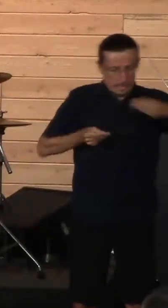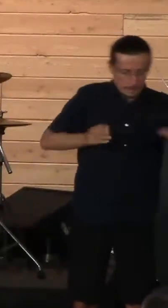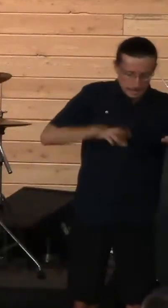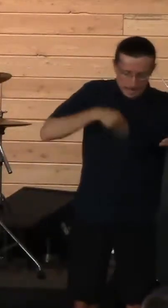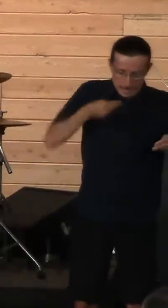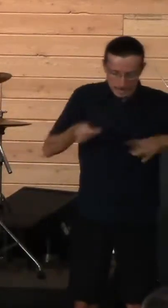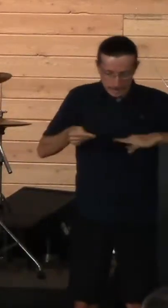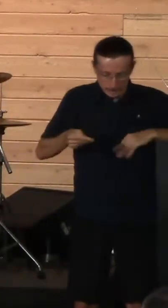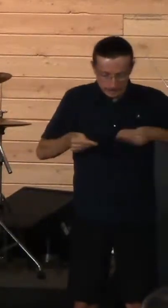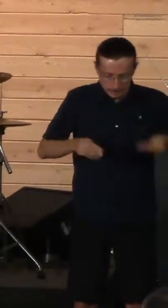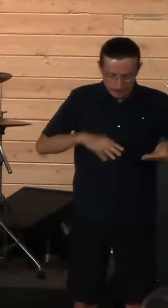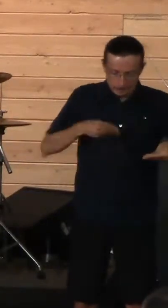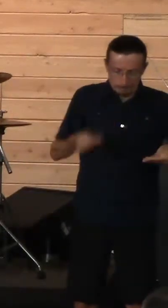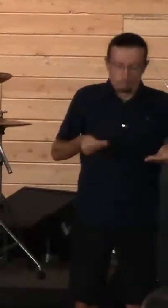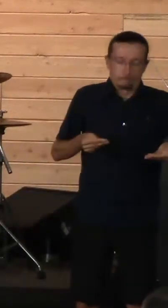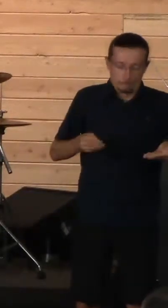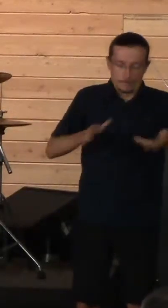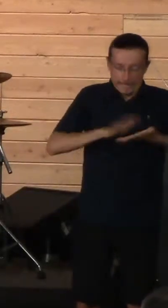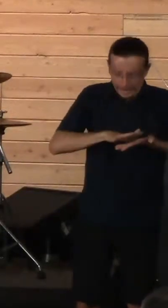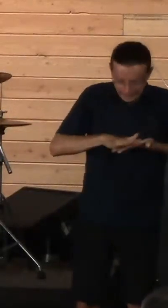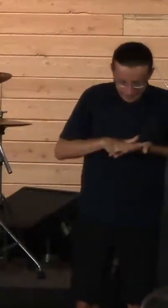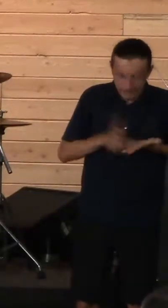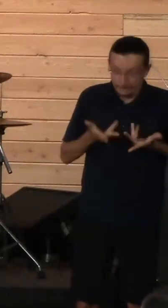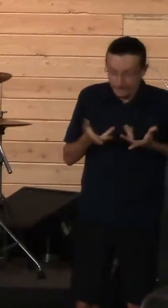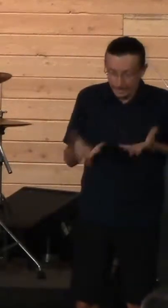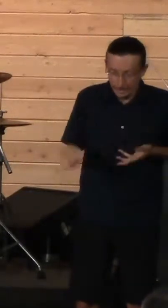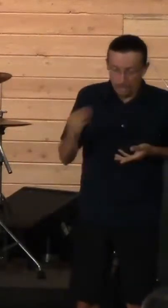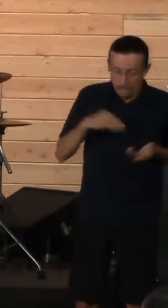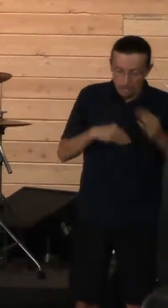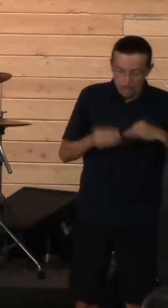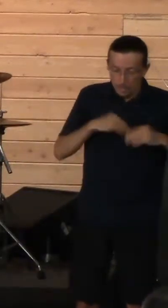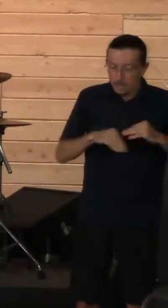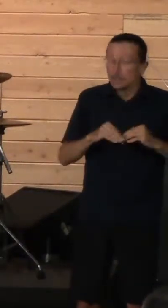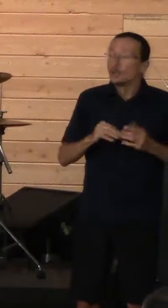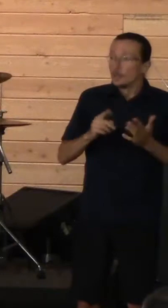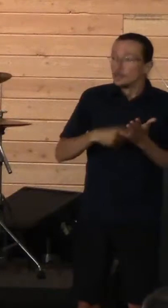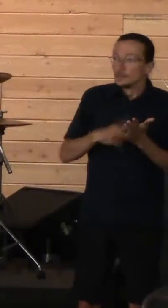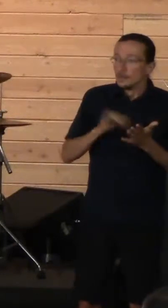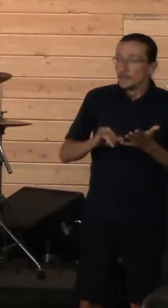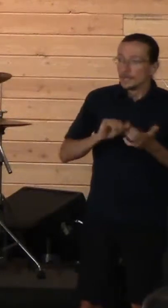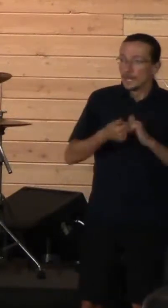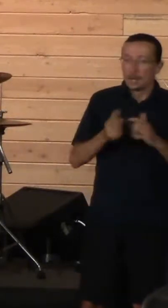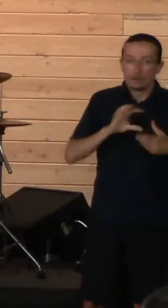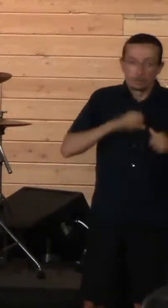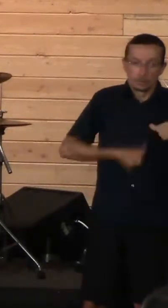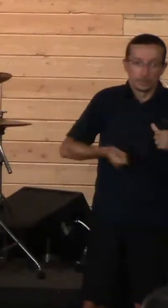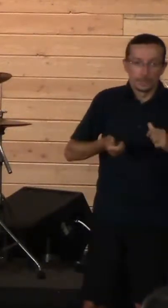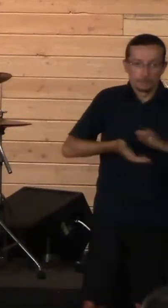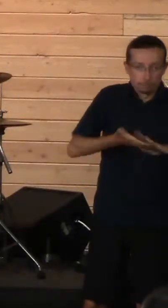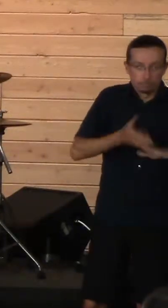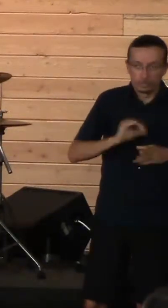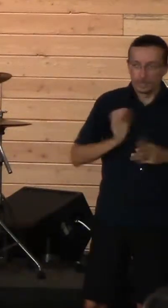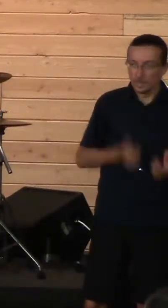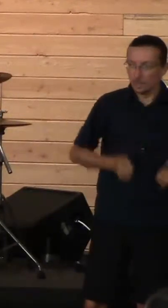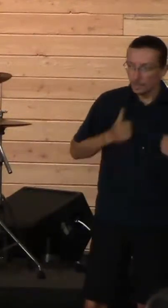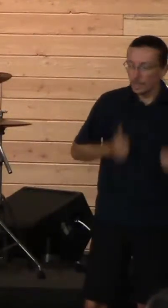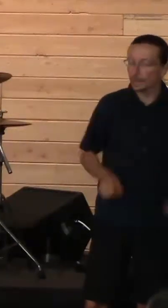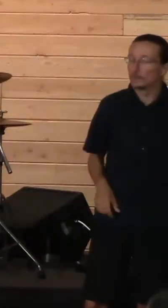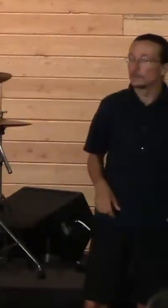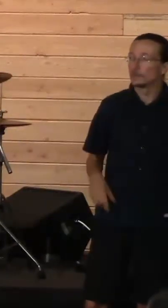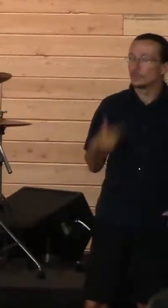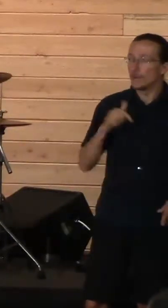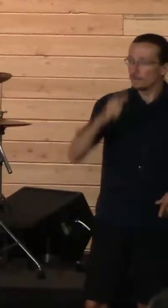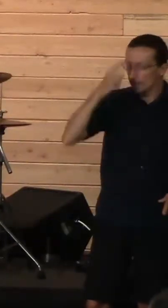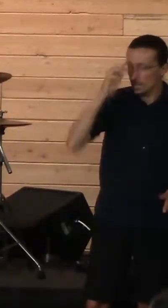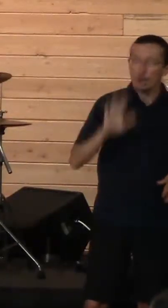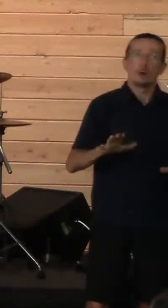then we have to repack them. And sometimes in our lives, this is the way grief works, that we have to then think, you know what, I'm doing good.